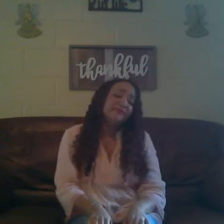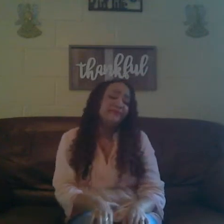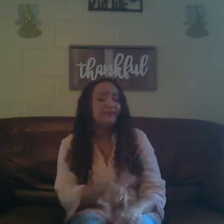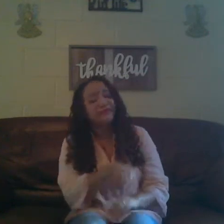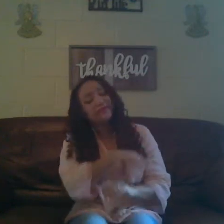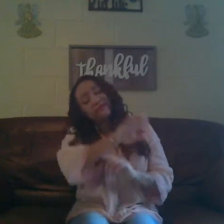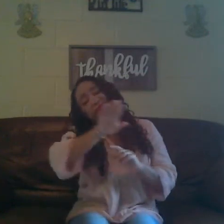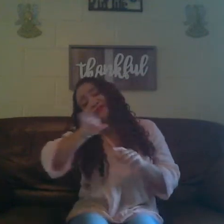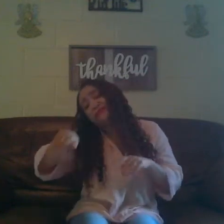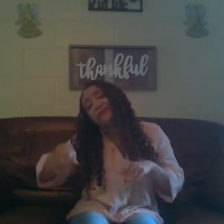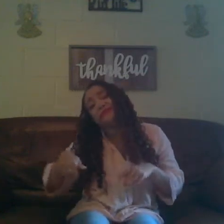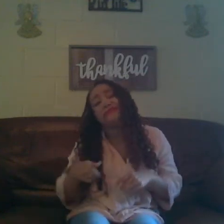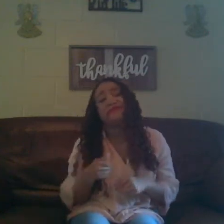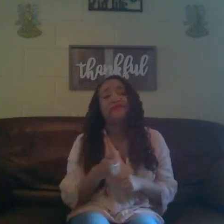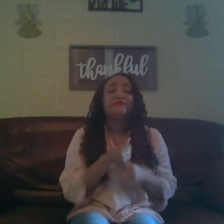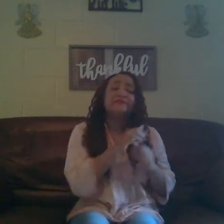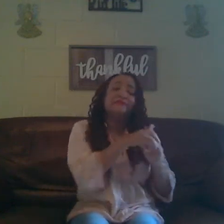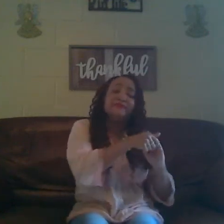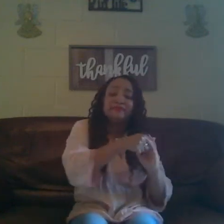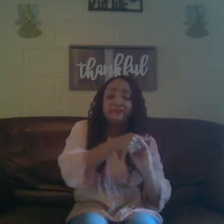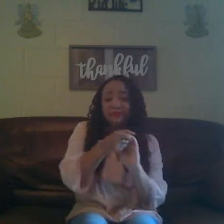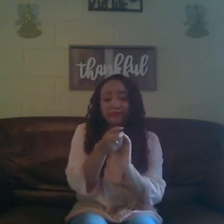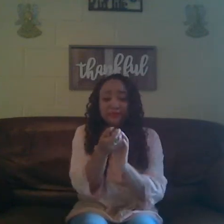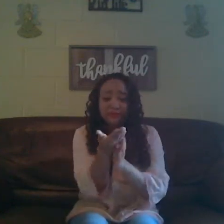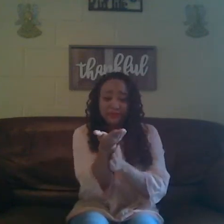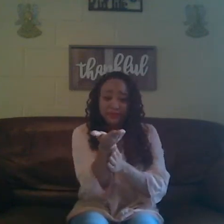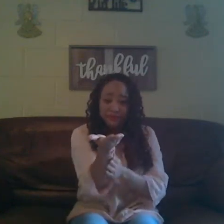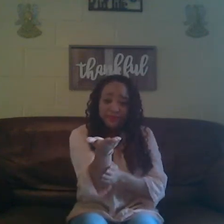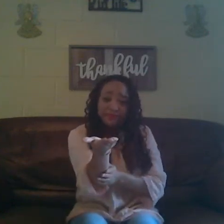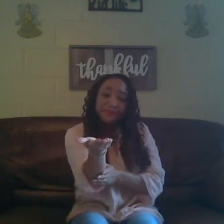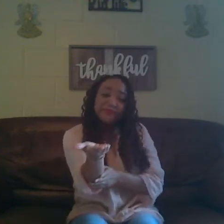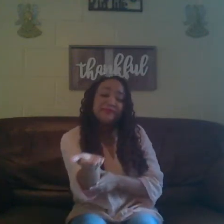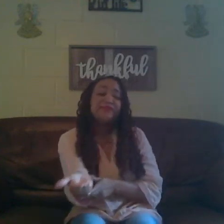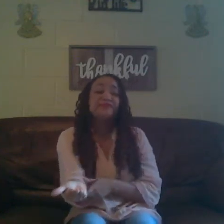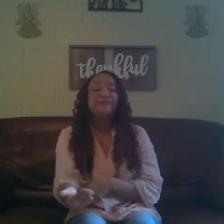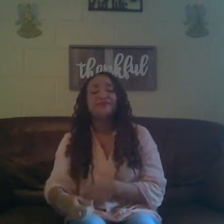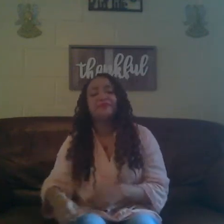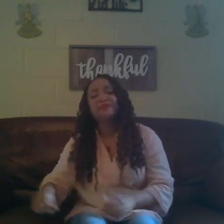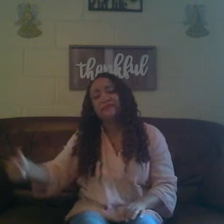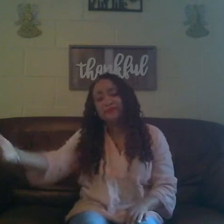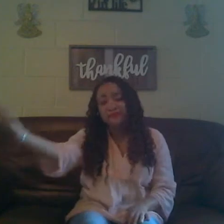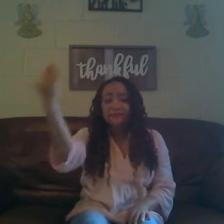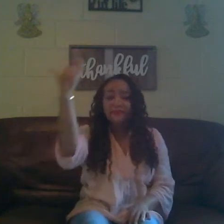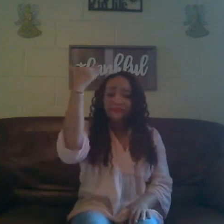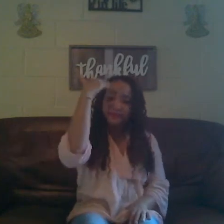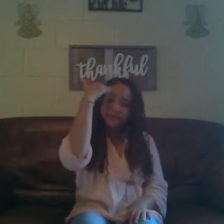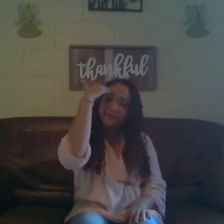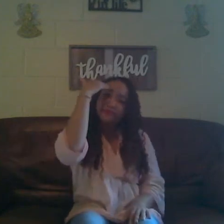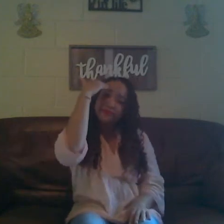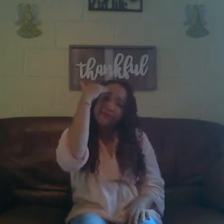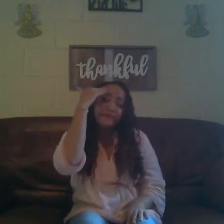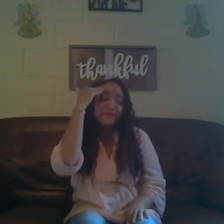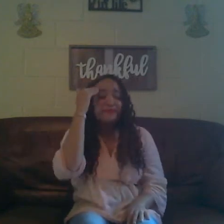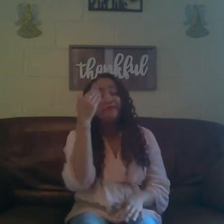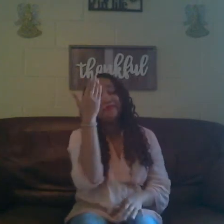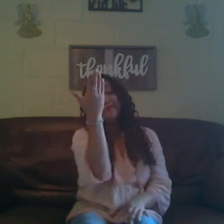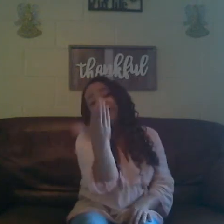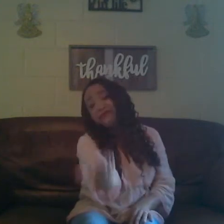When I was led to you I knew you